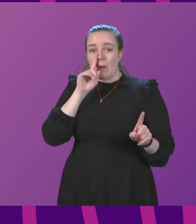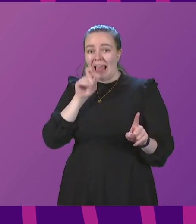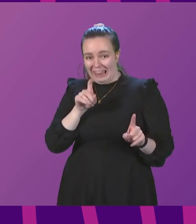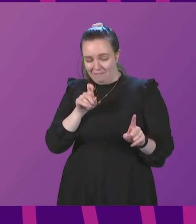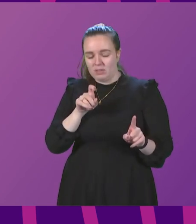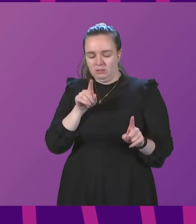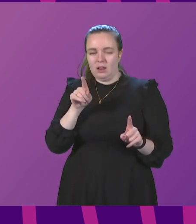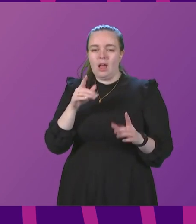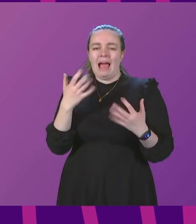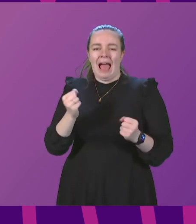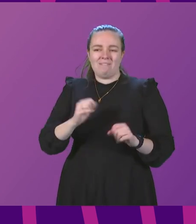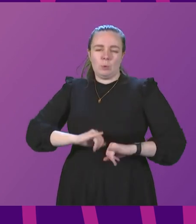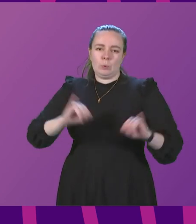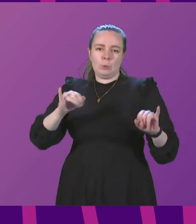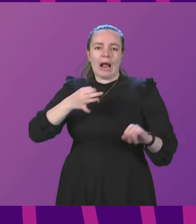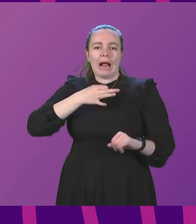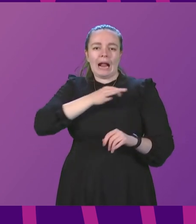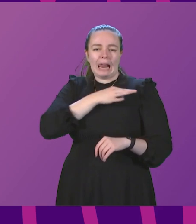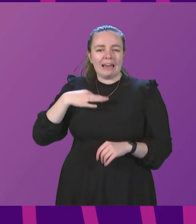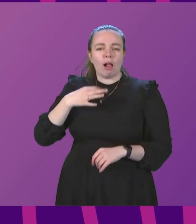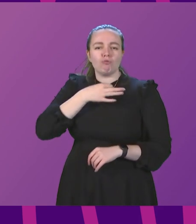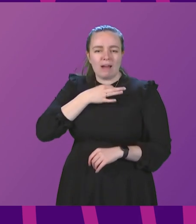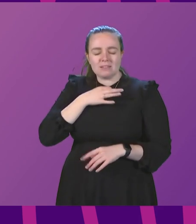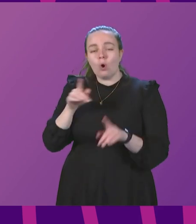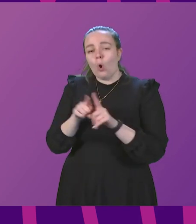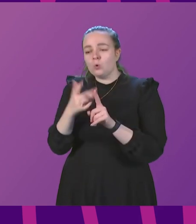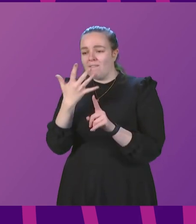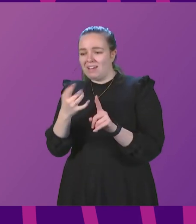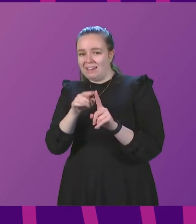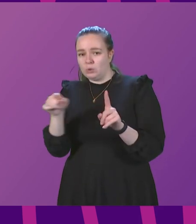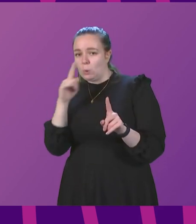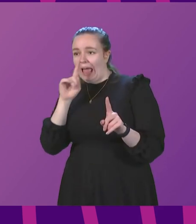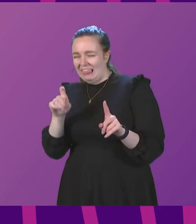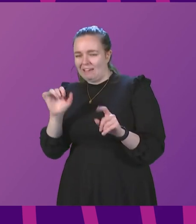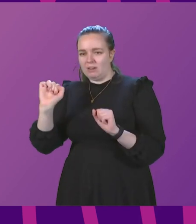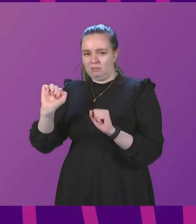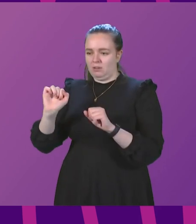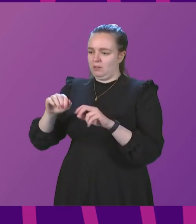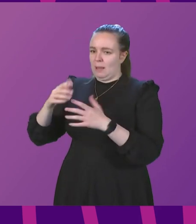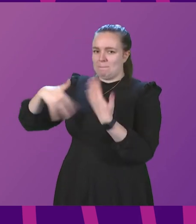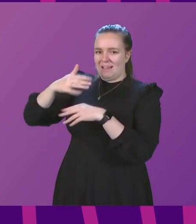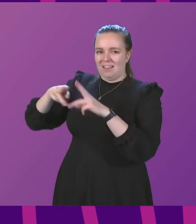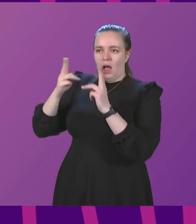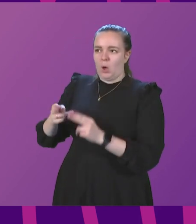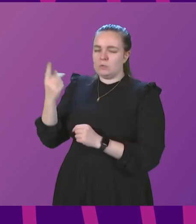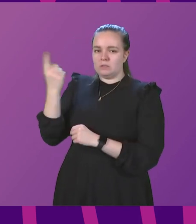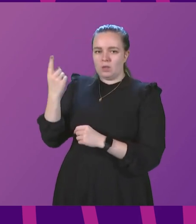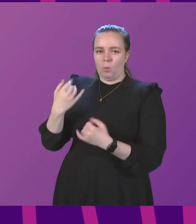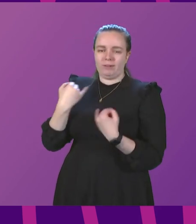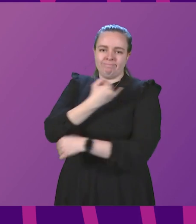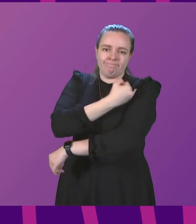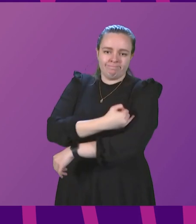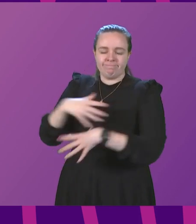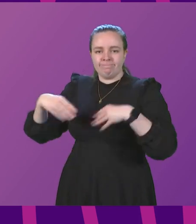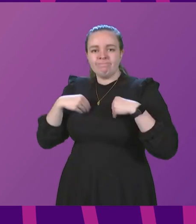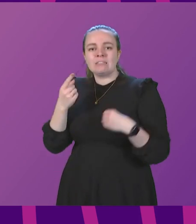at the highest clinical risk and also those 5 to 11-year-olds who are household contacts of someone who is immunosuppressed. Parents and